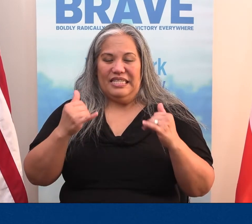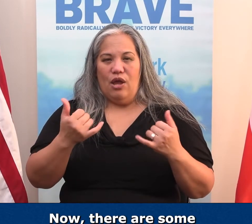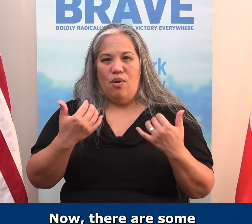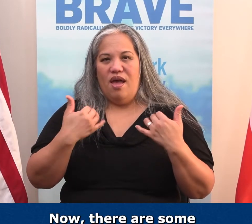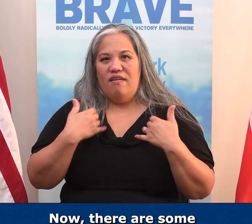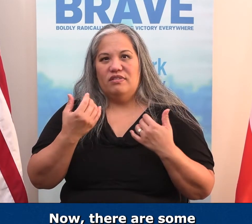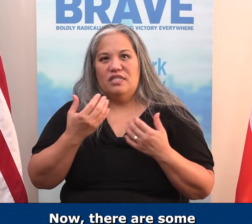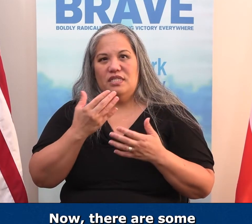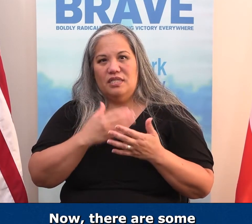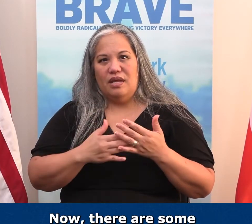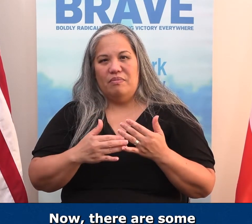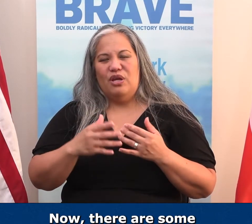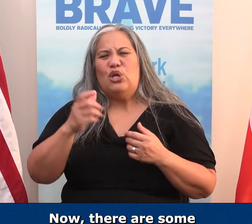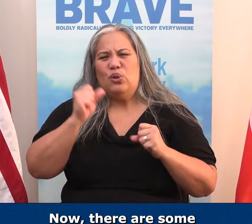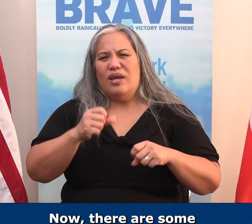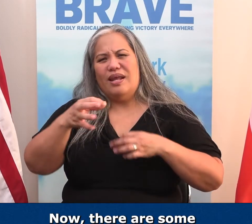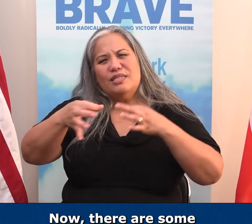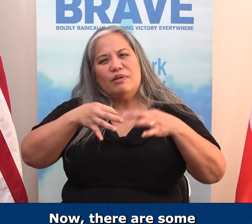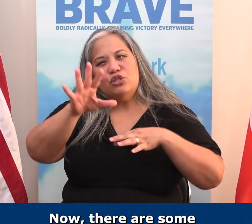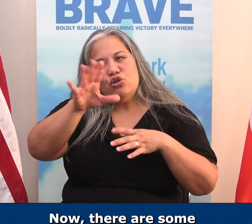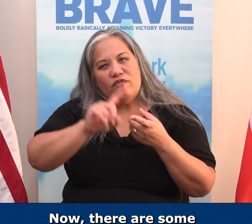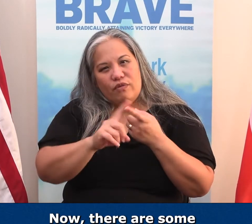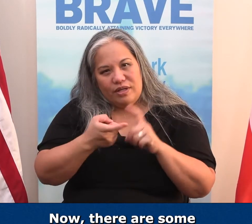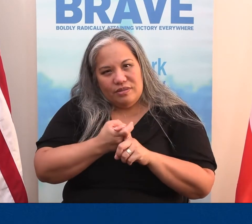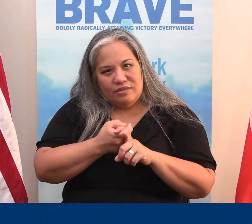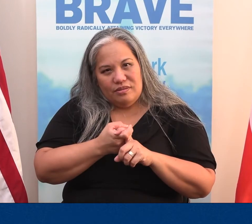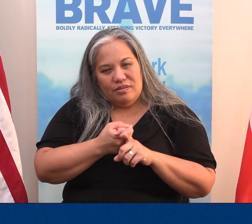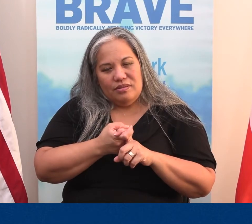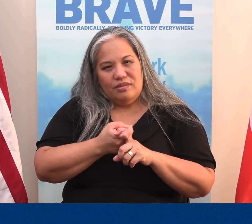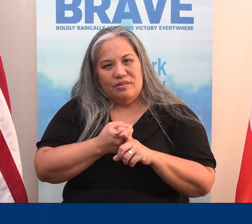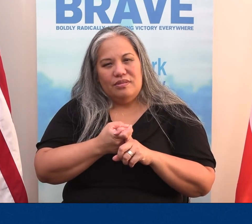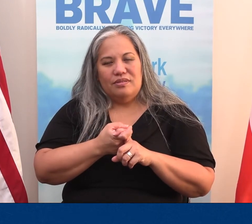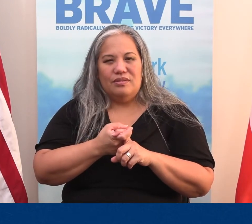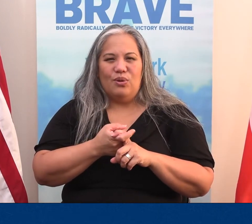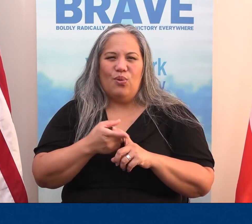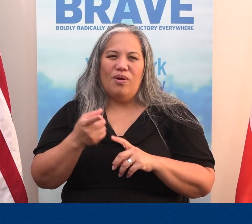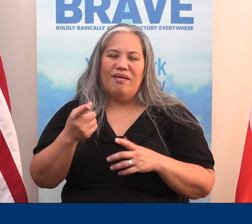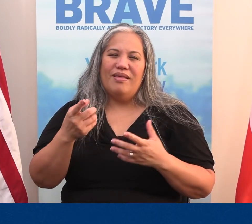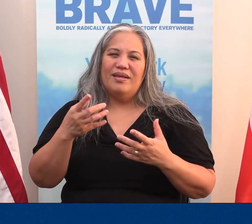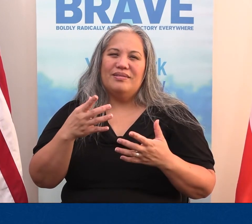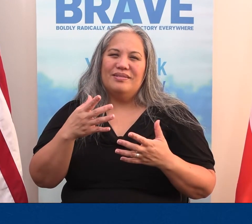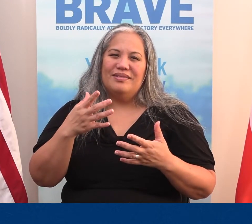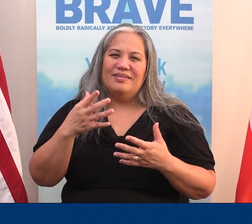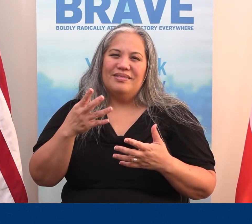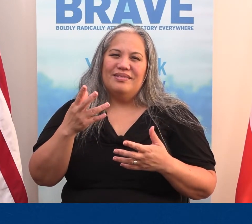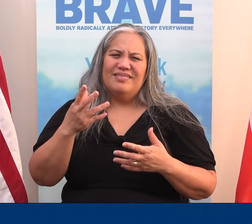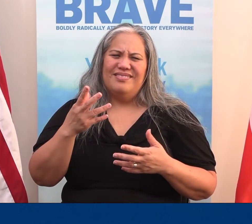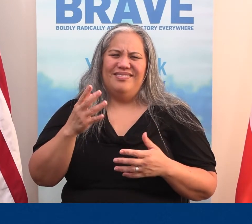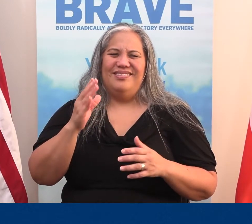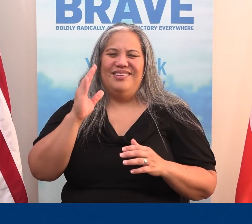Now, there are some, and you can explain this to your friend, that say, well, that just seems